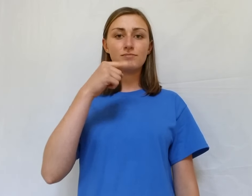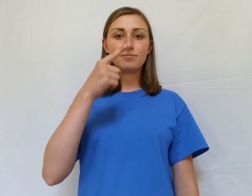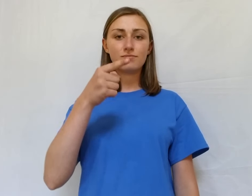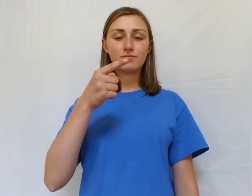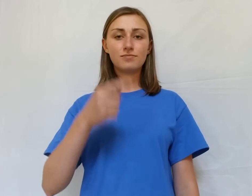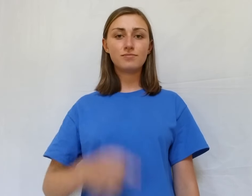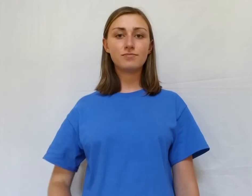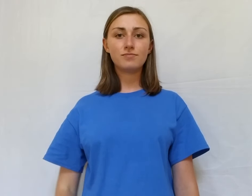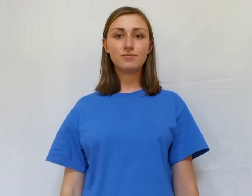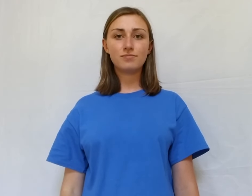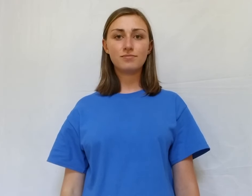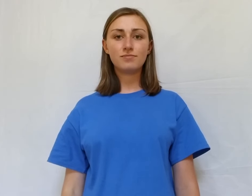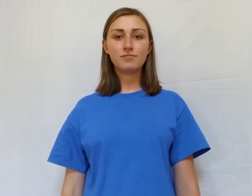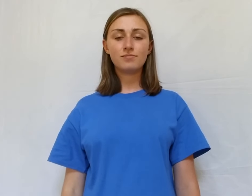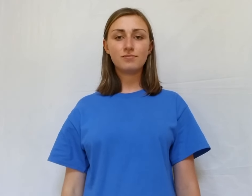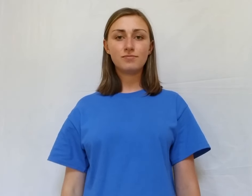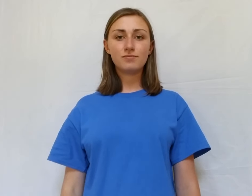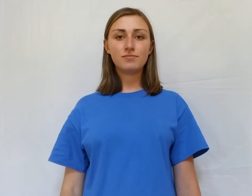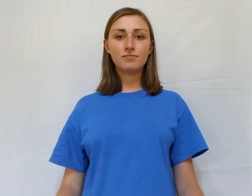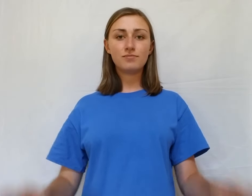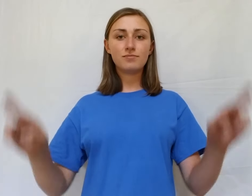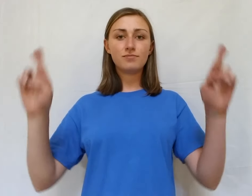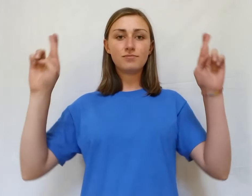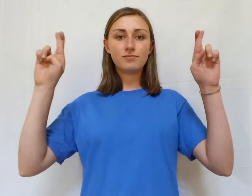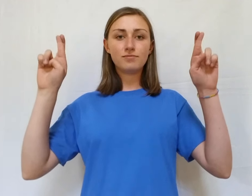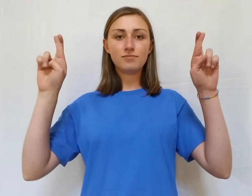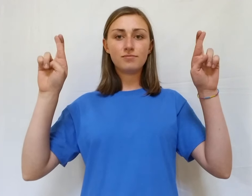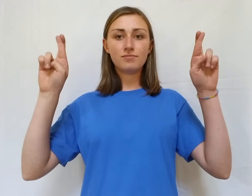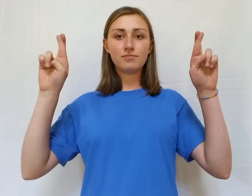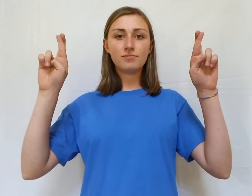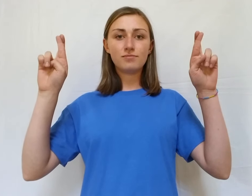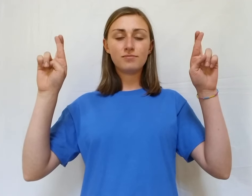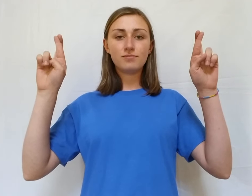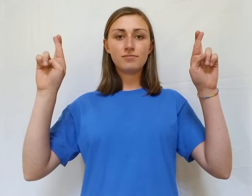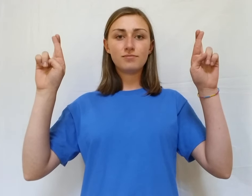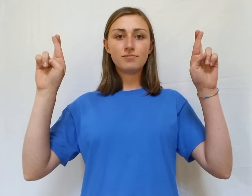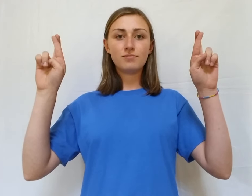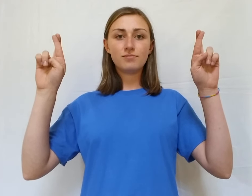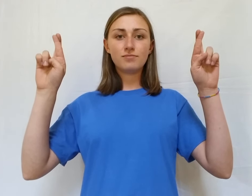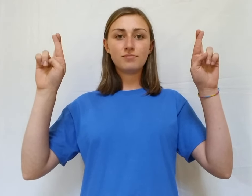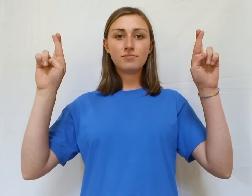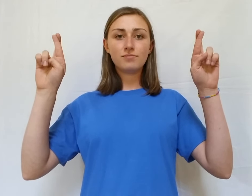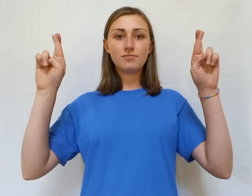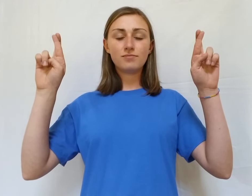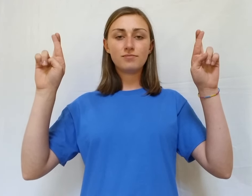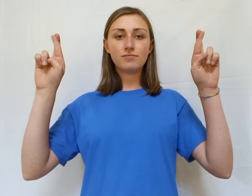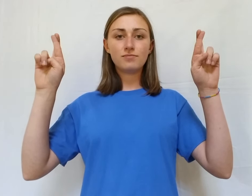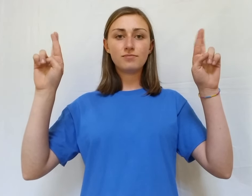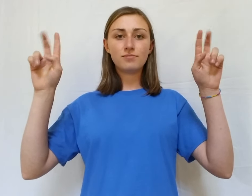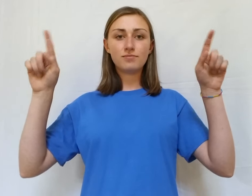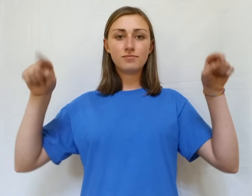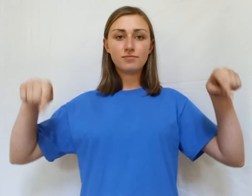The same thing to somebody Hands up And an X And go straight down